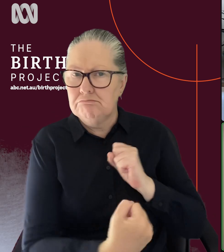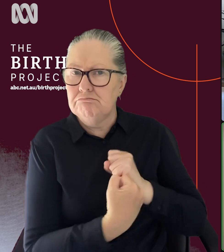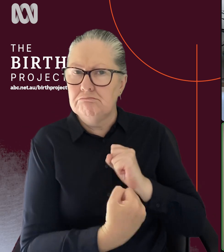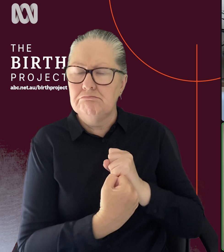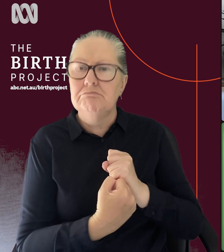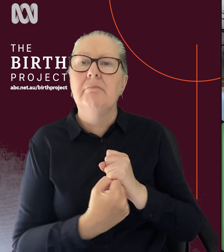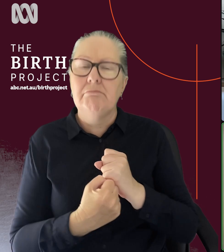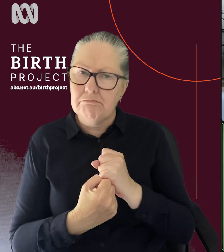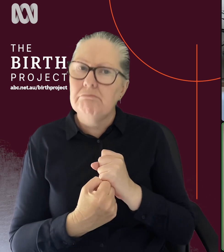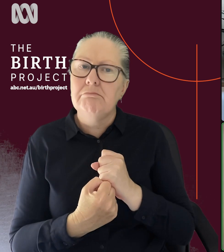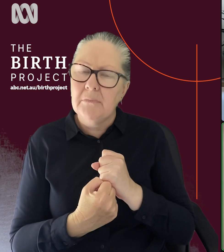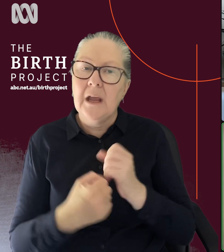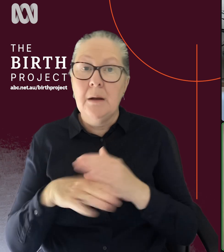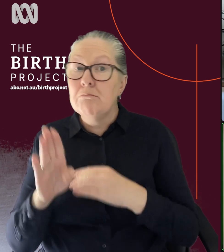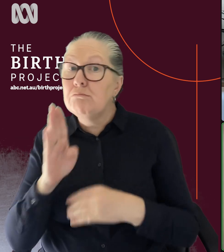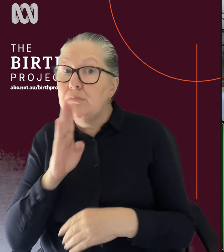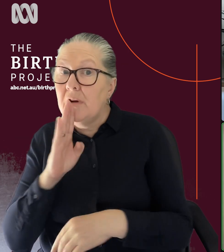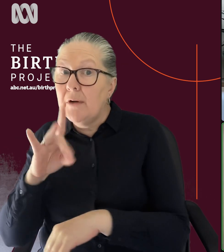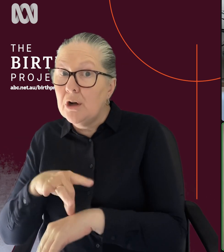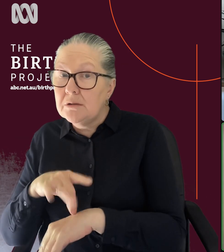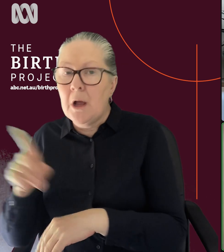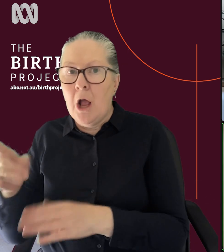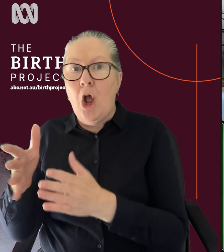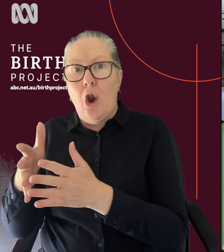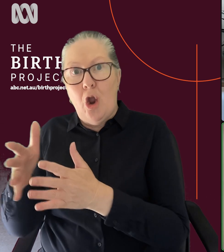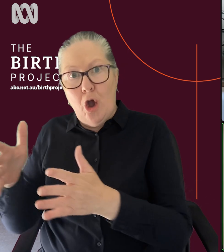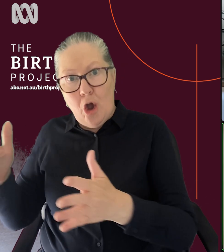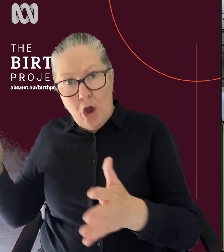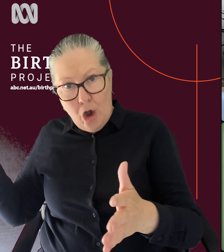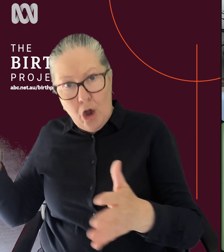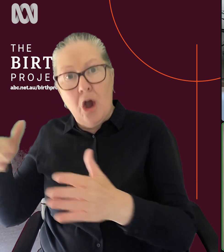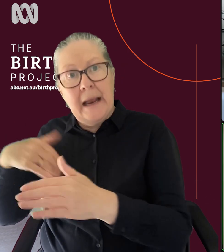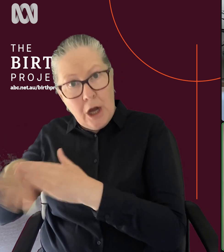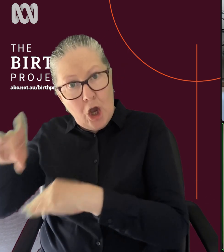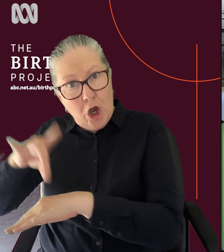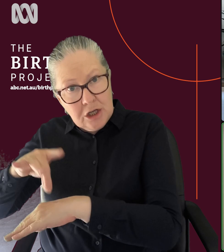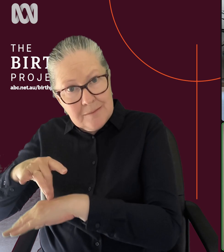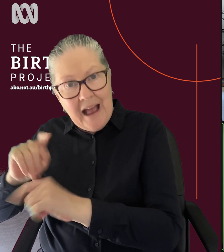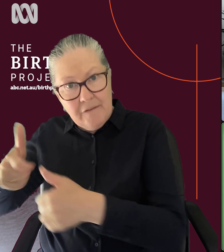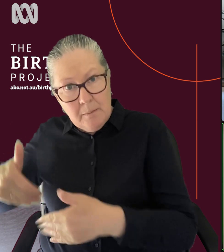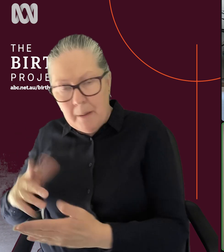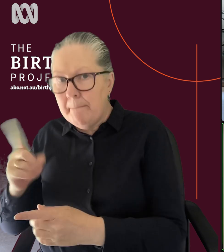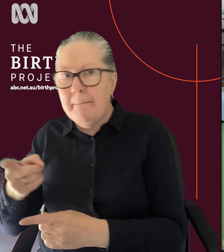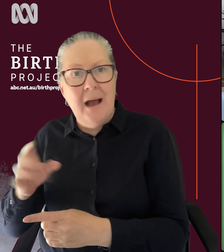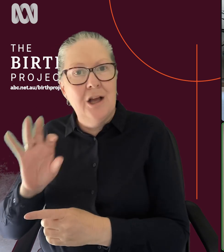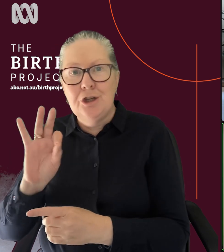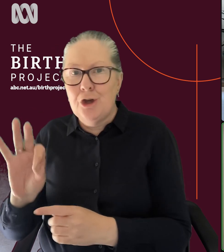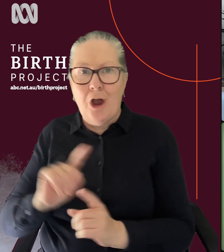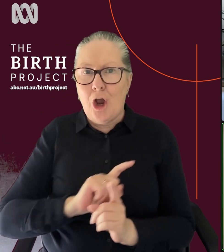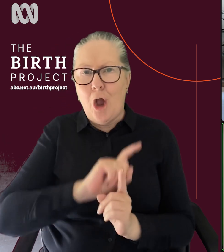Yeah. And whereas in the private system, you get that longest day in hospital initially, but then usually you don't present to see your obstetrician